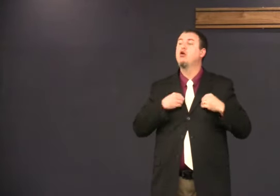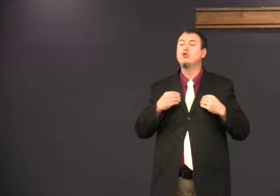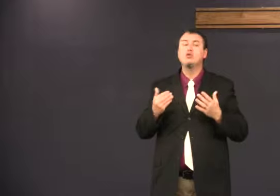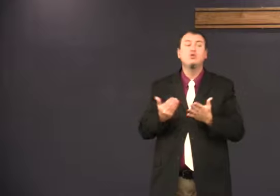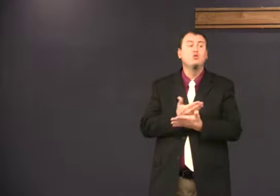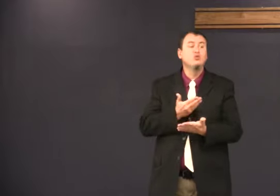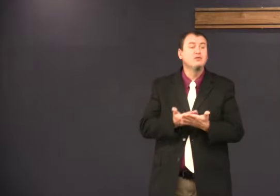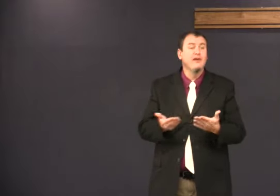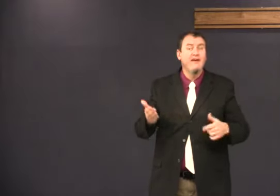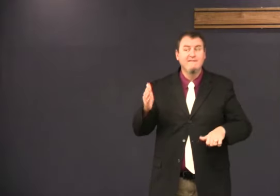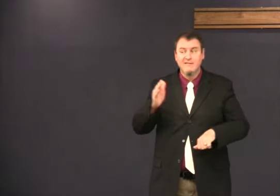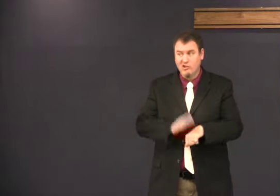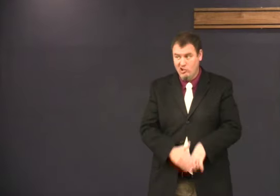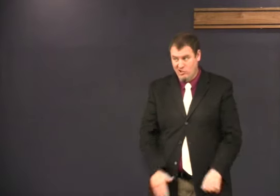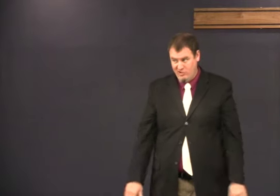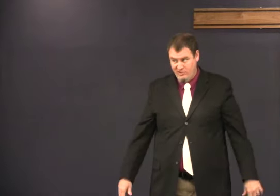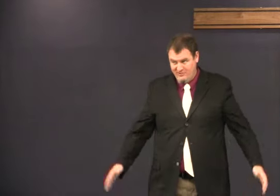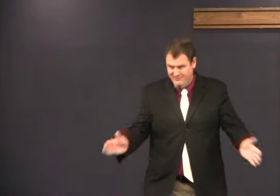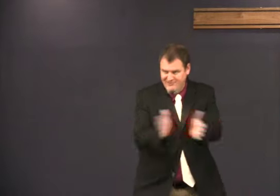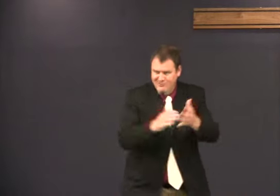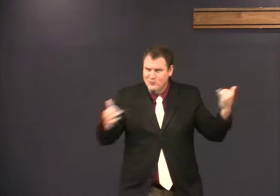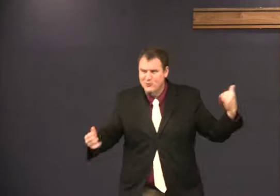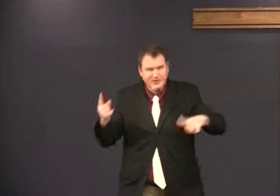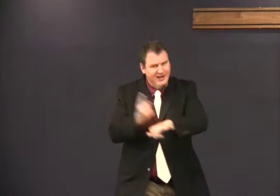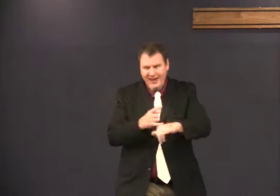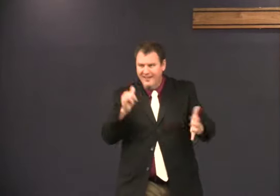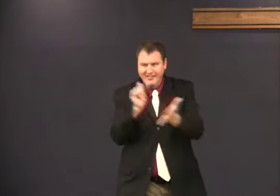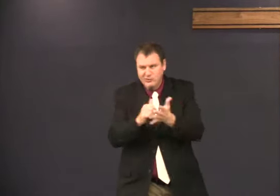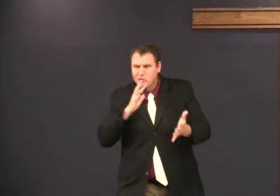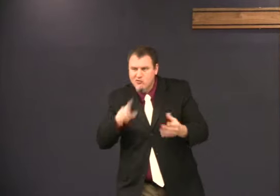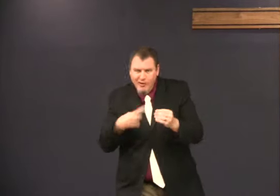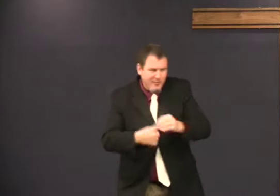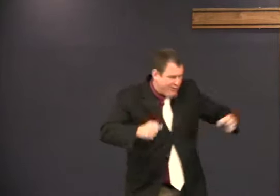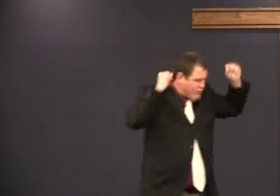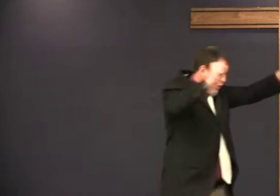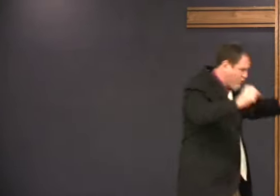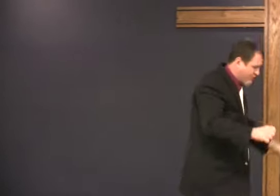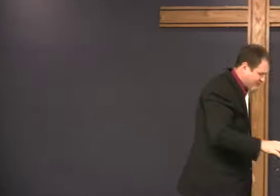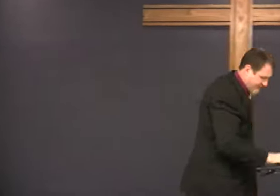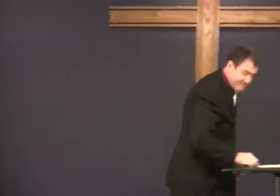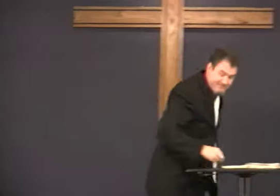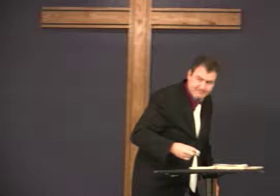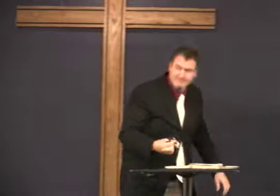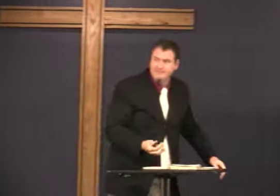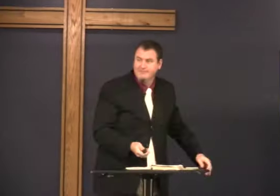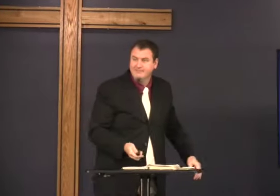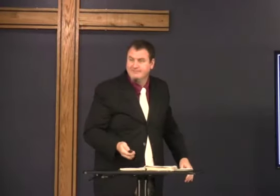I have to put on new stuff. So, today, that's what we're going to talk about. Hooray.